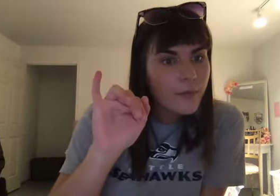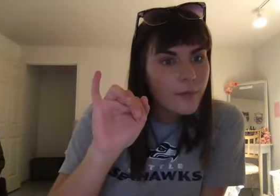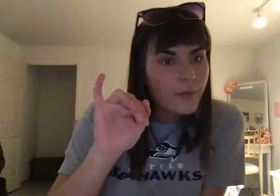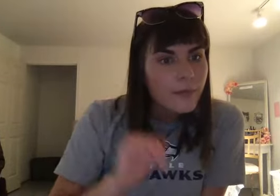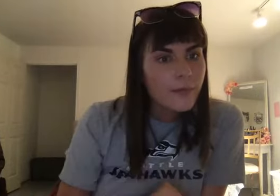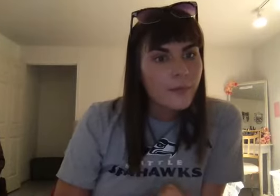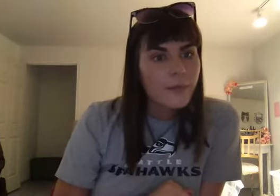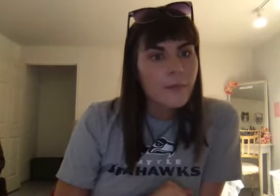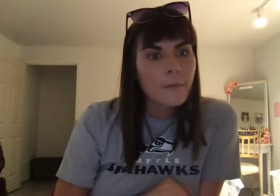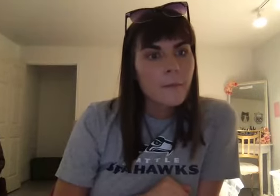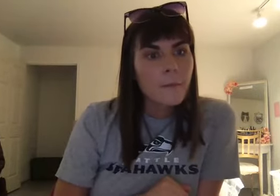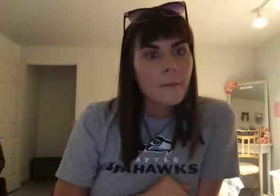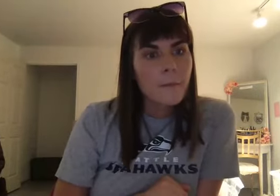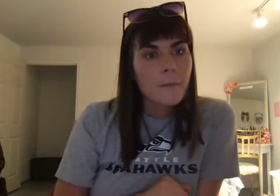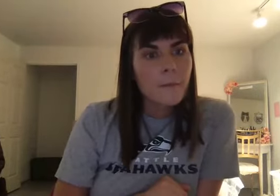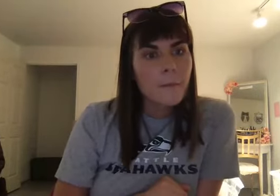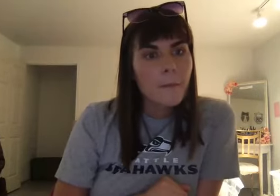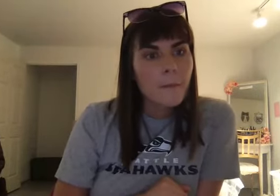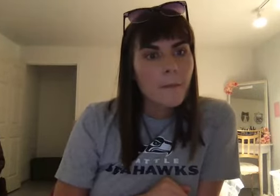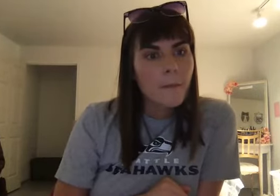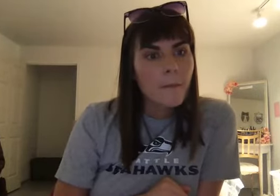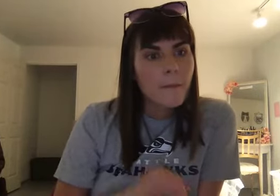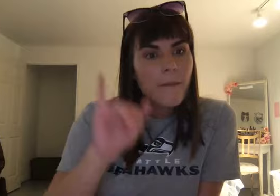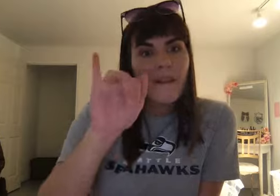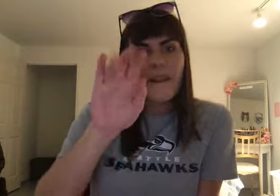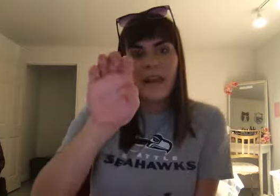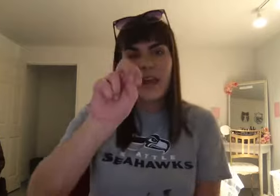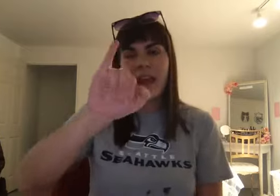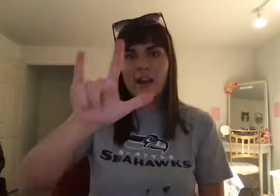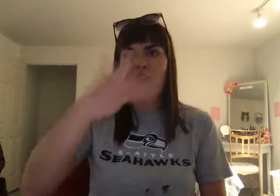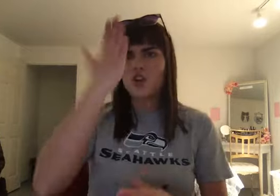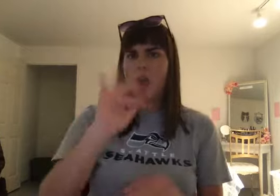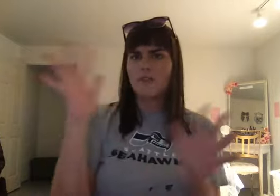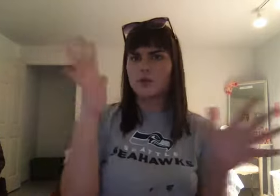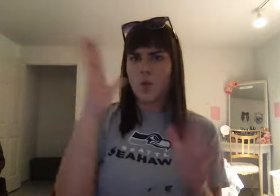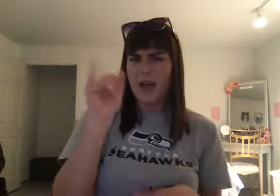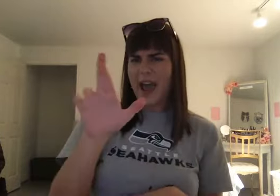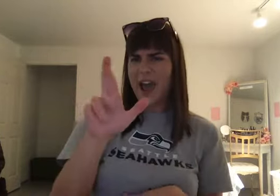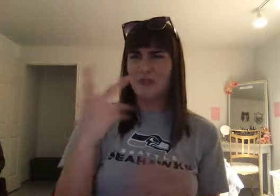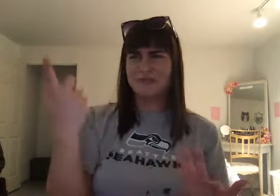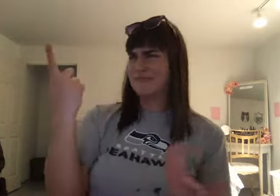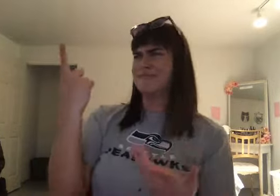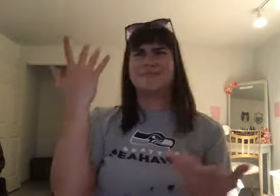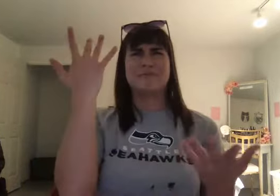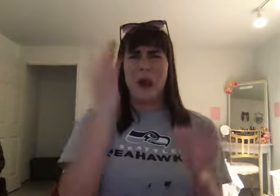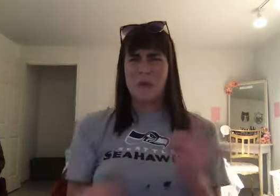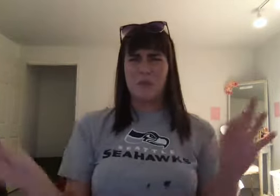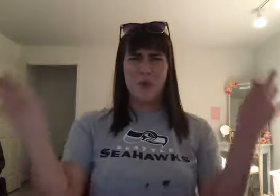right. Here. Is the god of storms. And air. Now you're probably wondering. Why would he be. The most powerful god. For Mesopotamia. Think